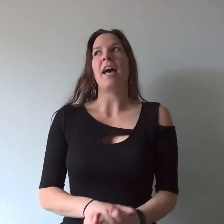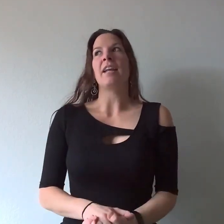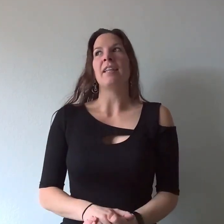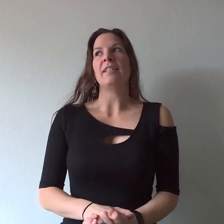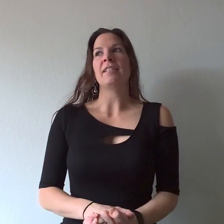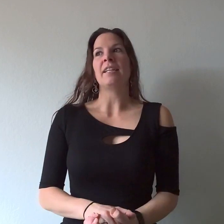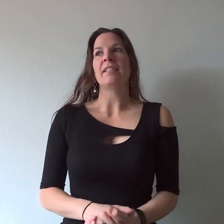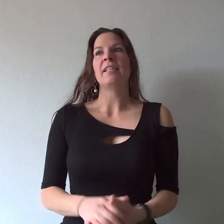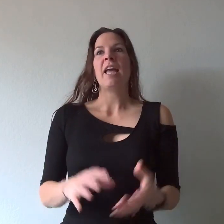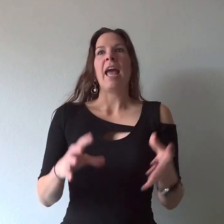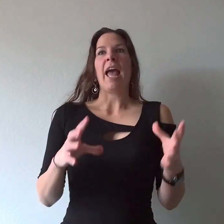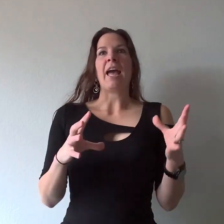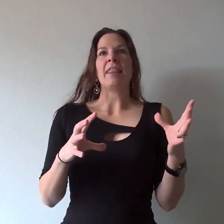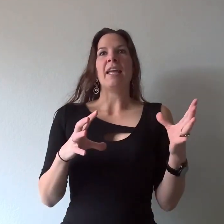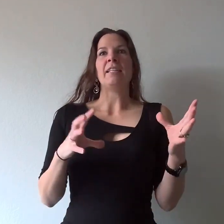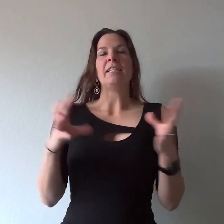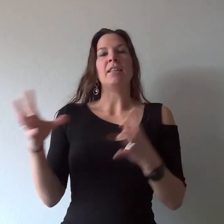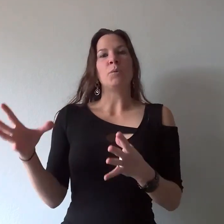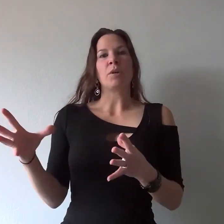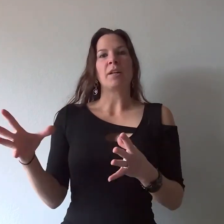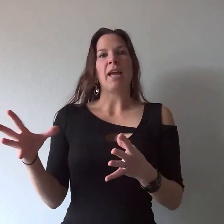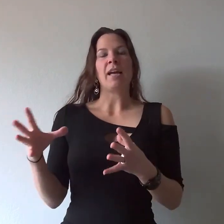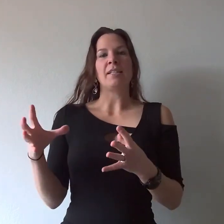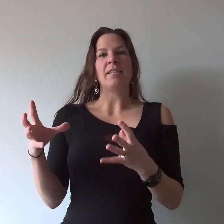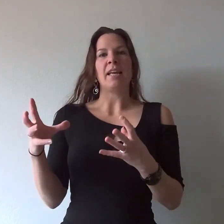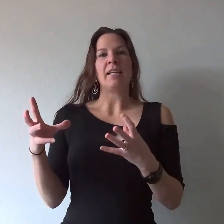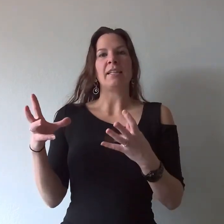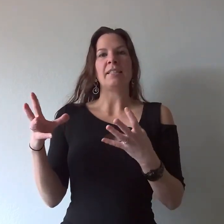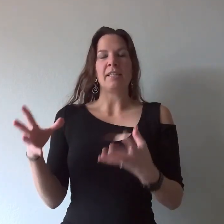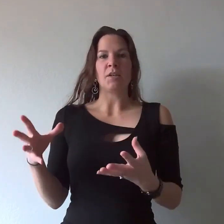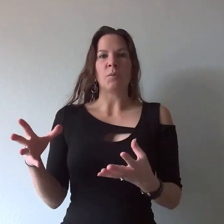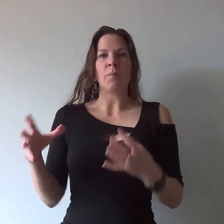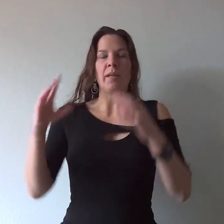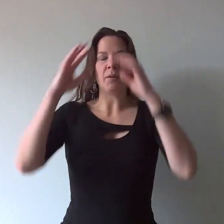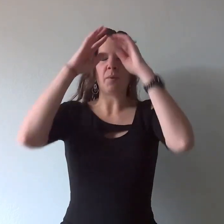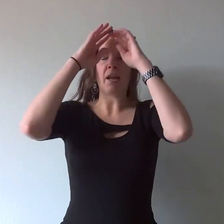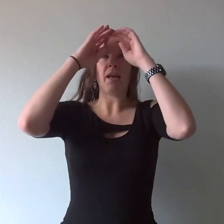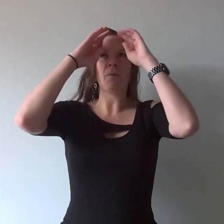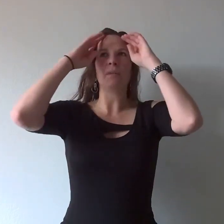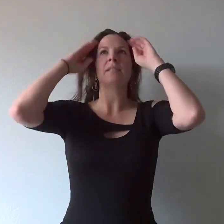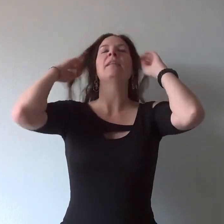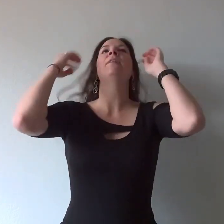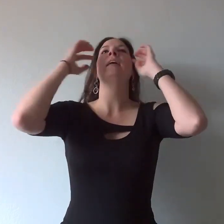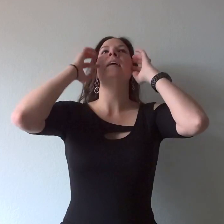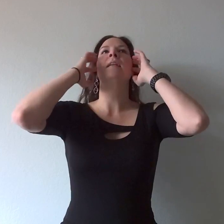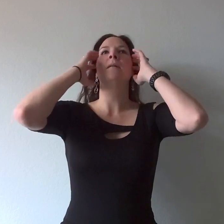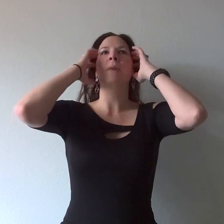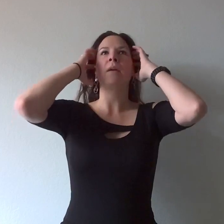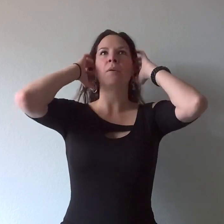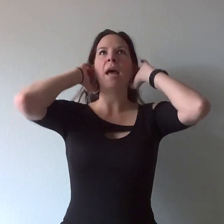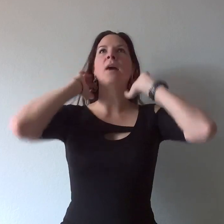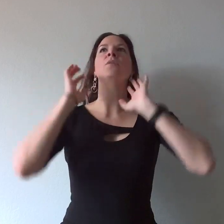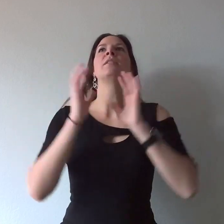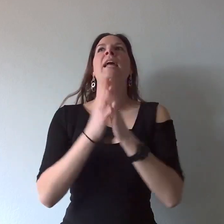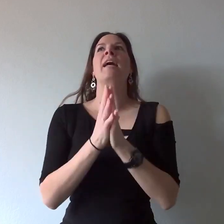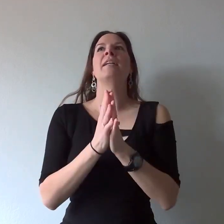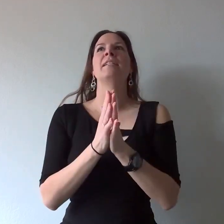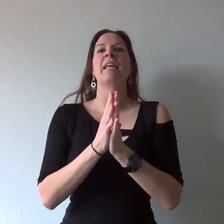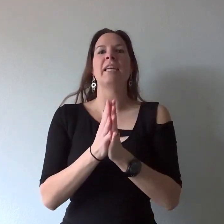adolescent and then did the work as a single woman when I was living in my own house and taking